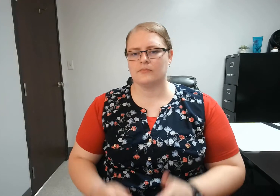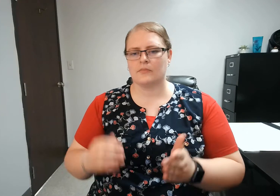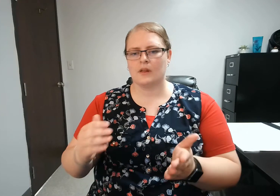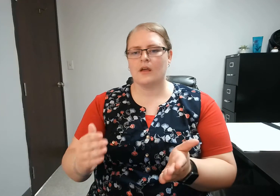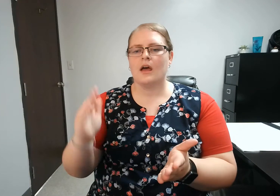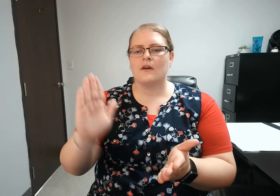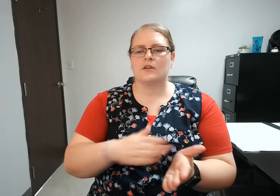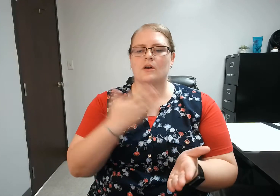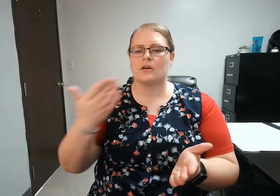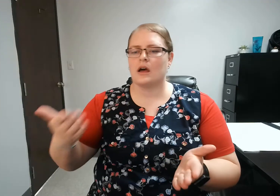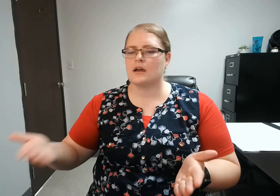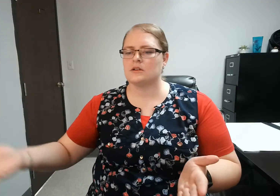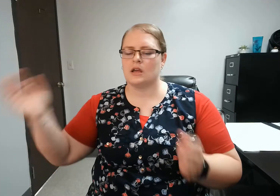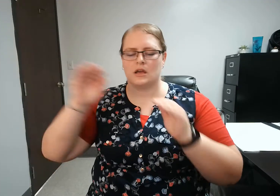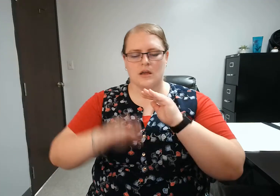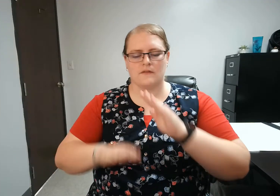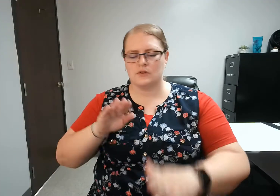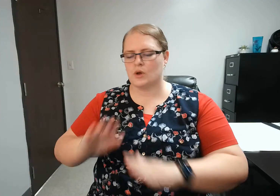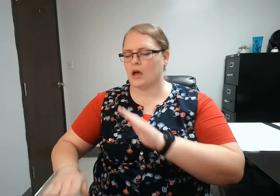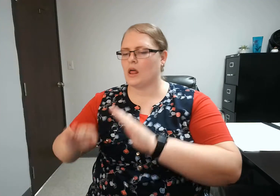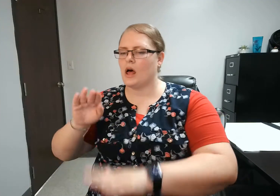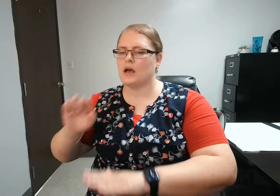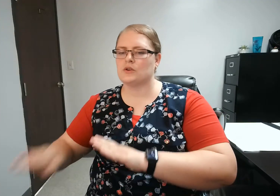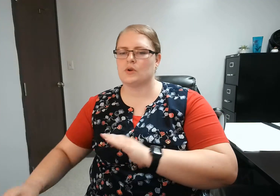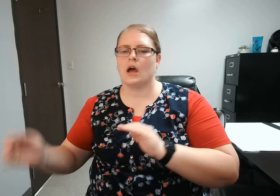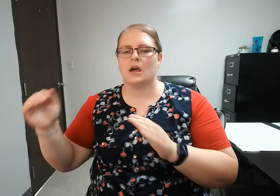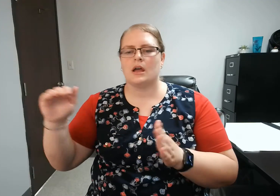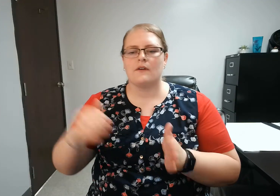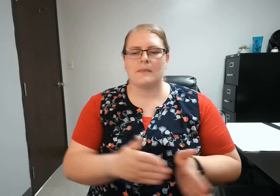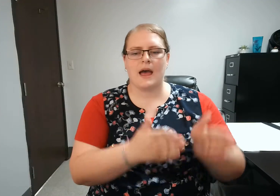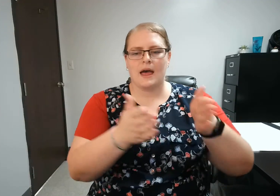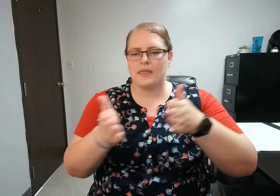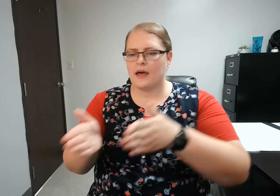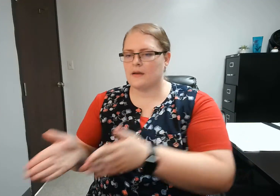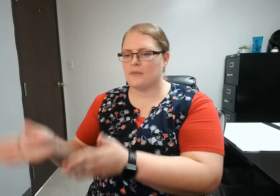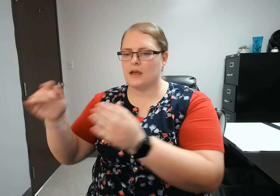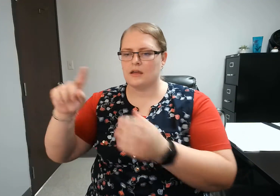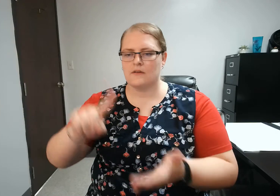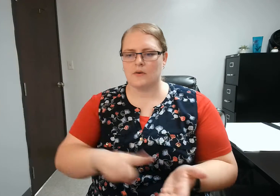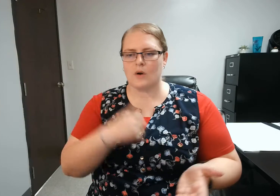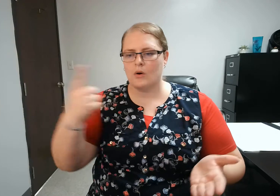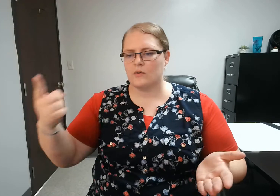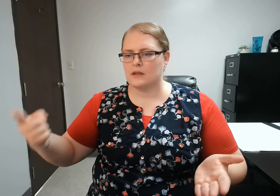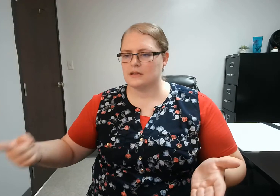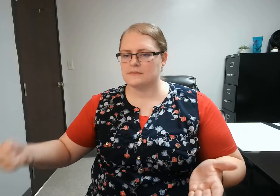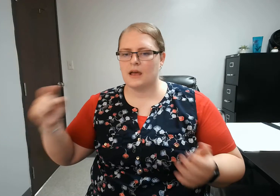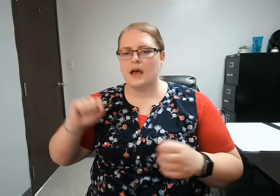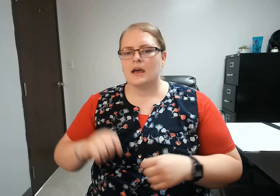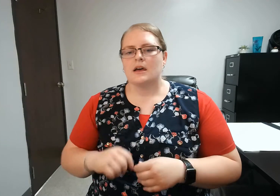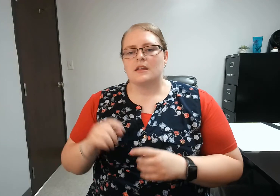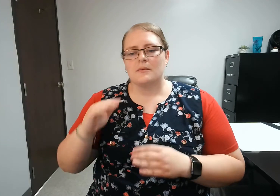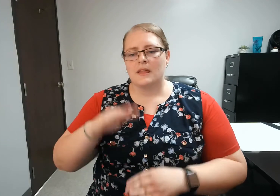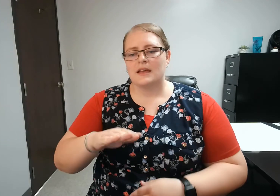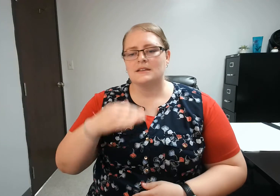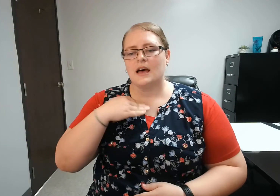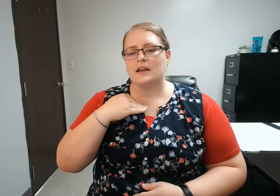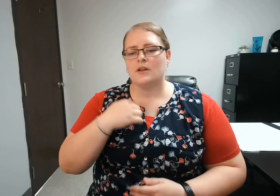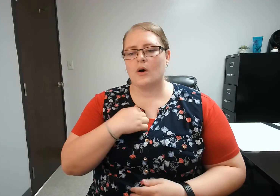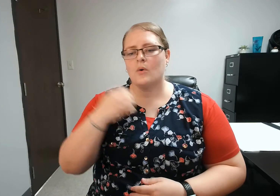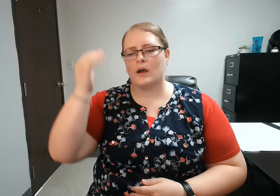Every turn I take Every trail I track Every path I make Every road leads back To a place I know Where